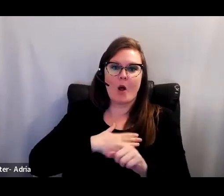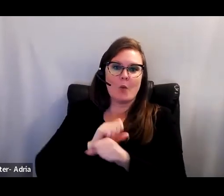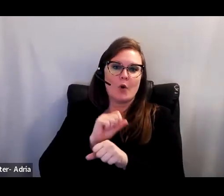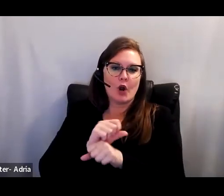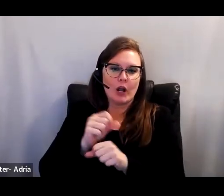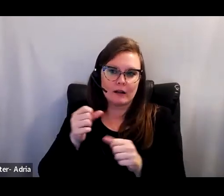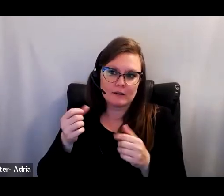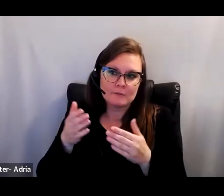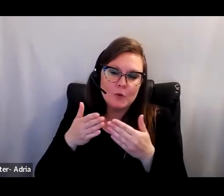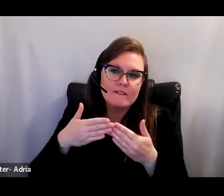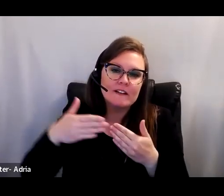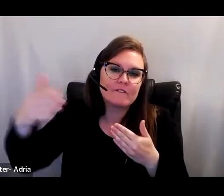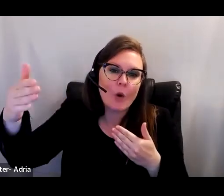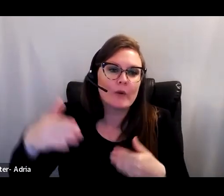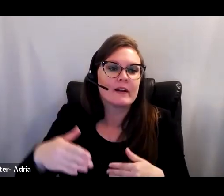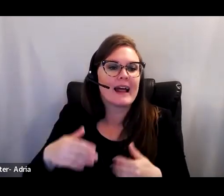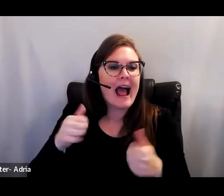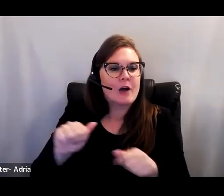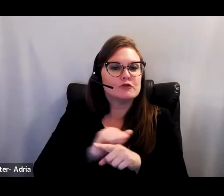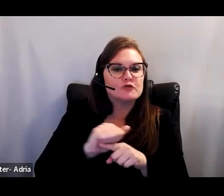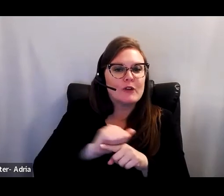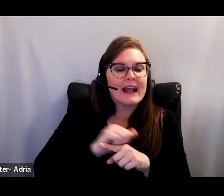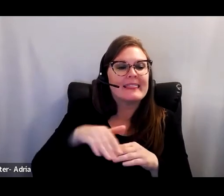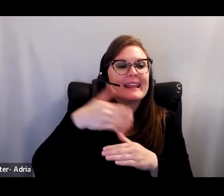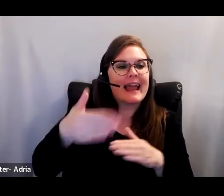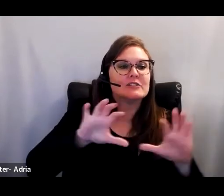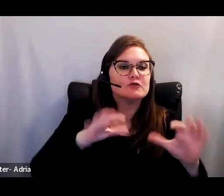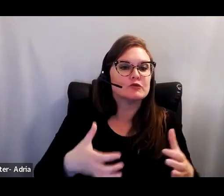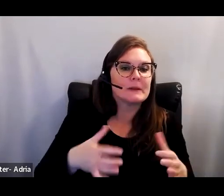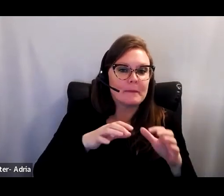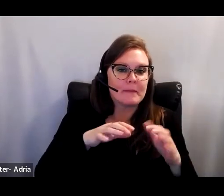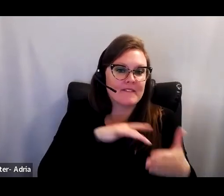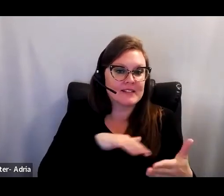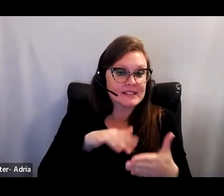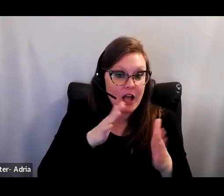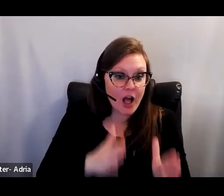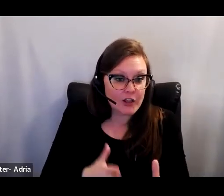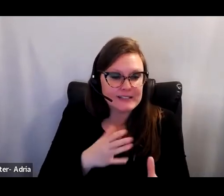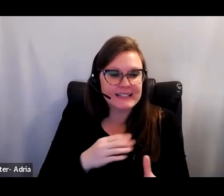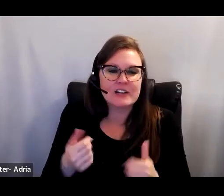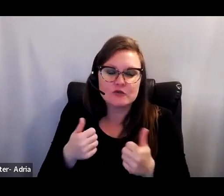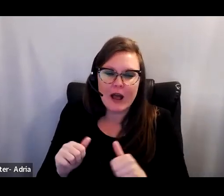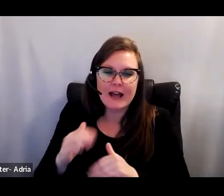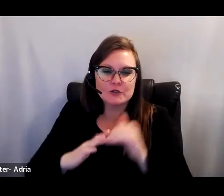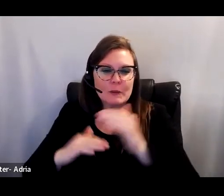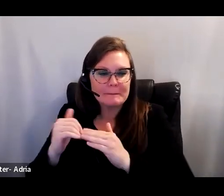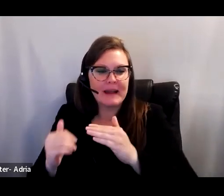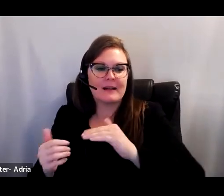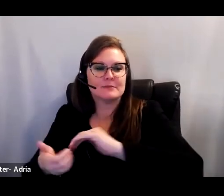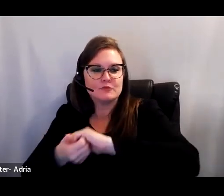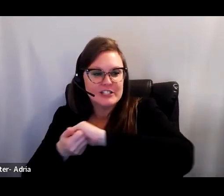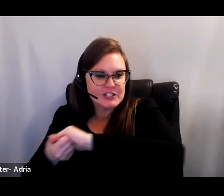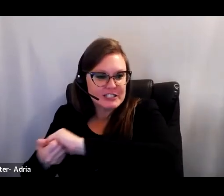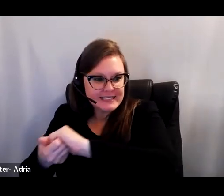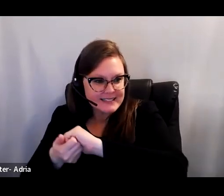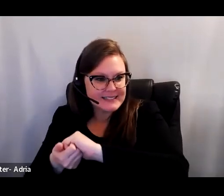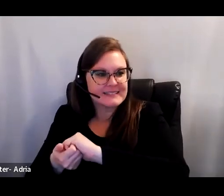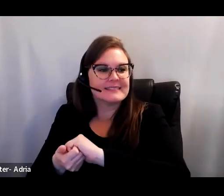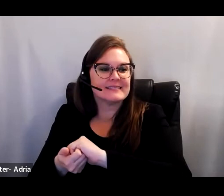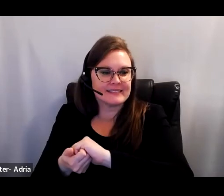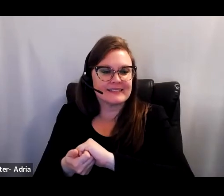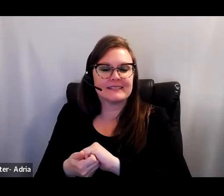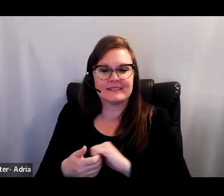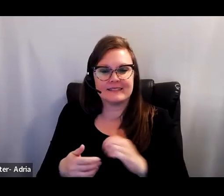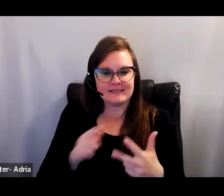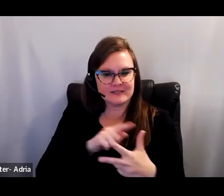partnerships, training the next generation of scholars, and building bridges across various domains. As I will explain, focusing on